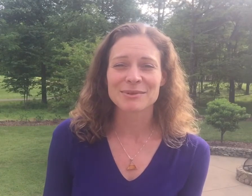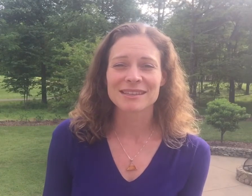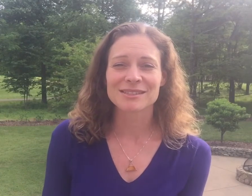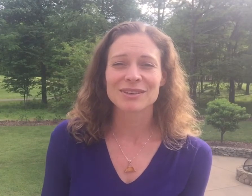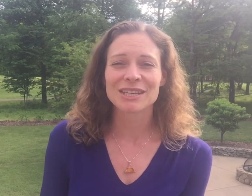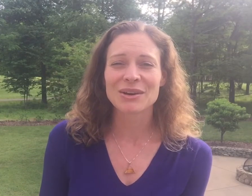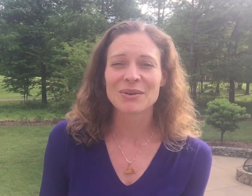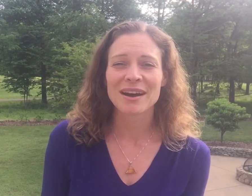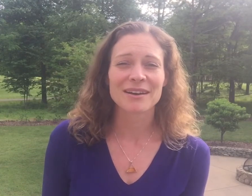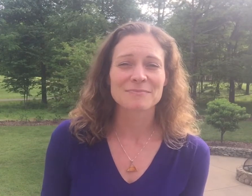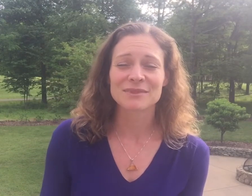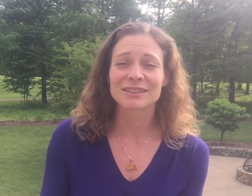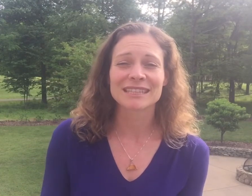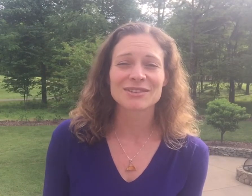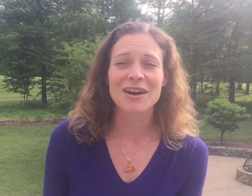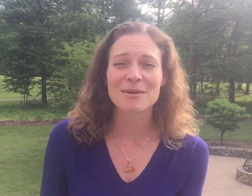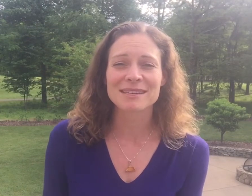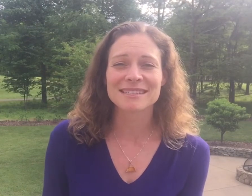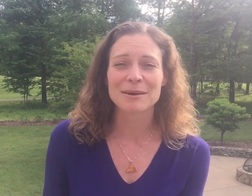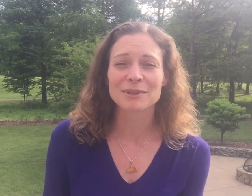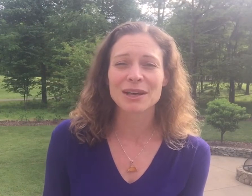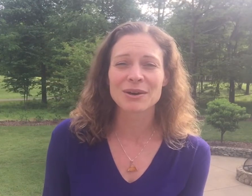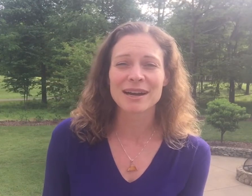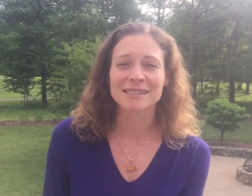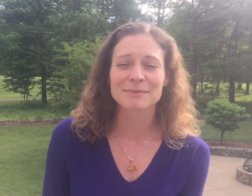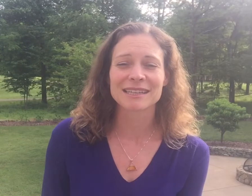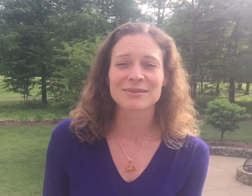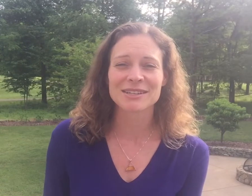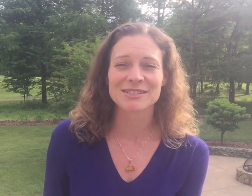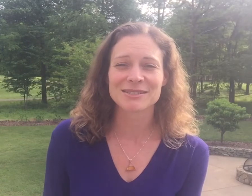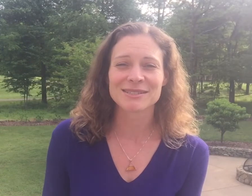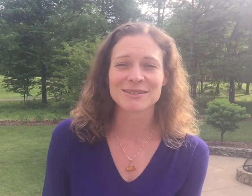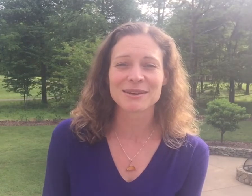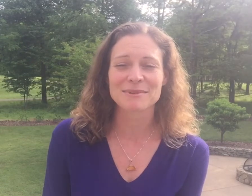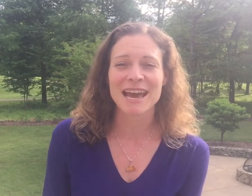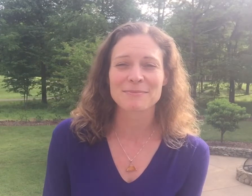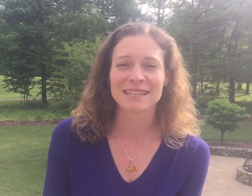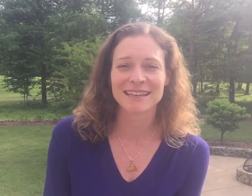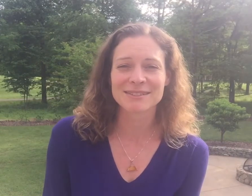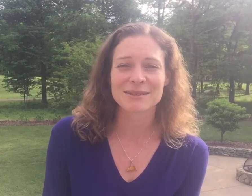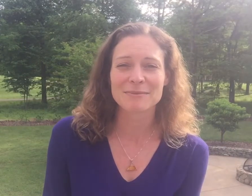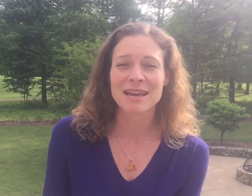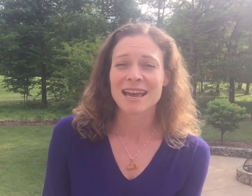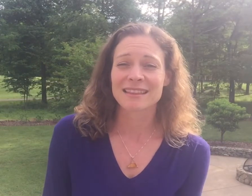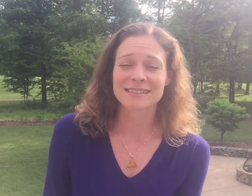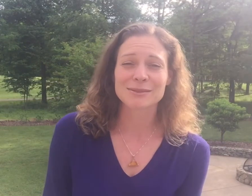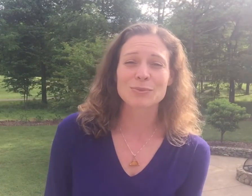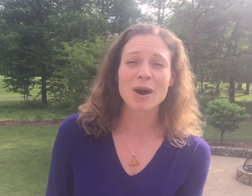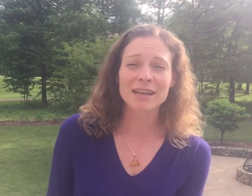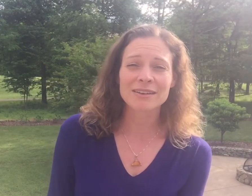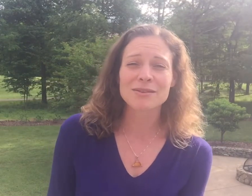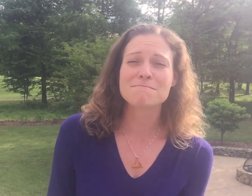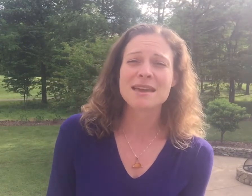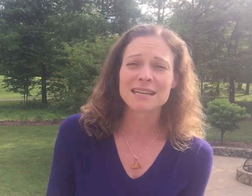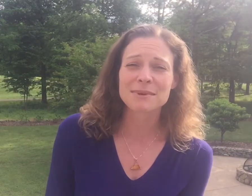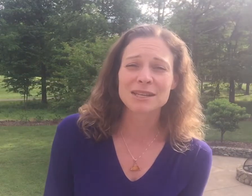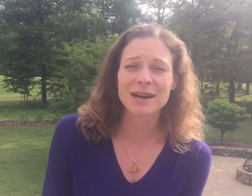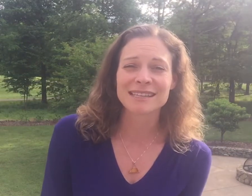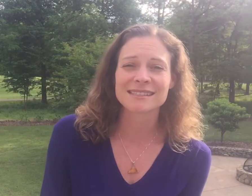with this video. You can leave a comment down below. Ask me any questions too. I'd be happy to answer them. This is one of the many, many ways